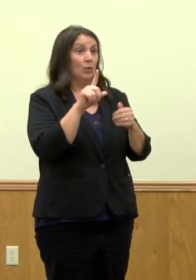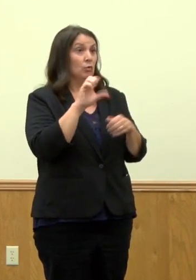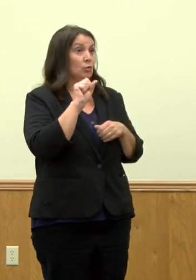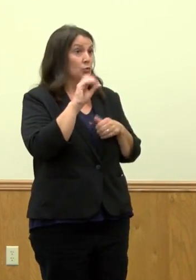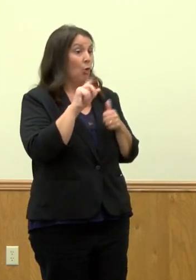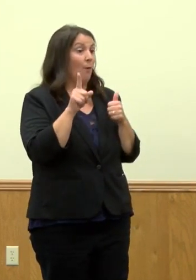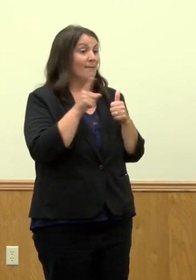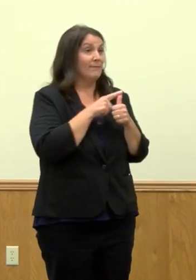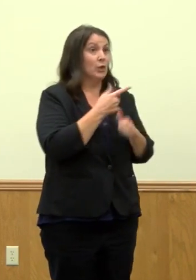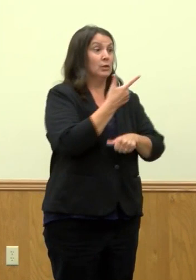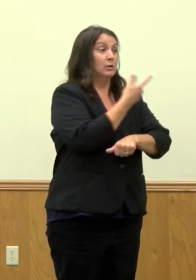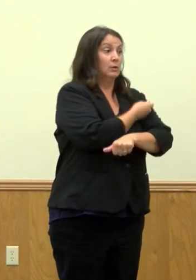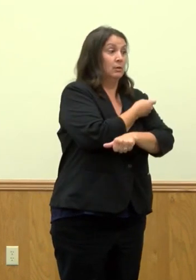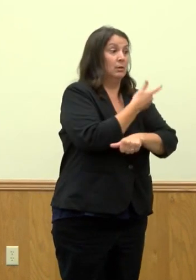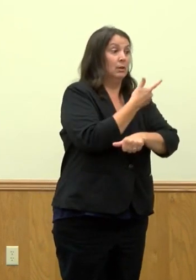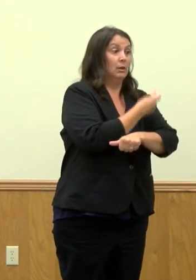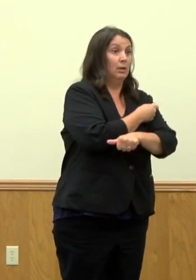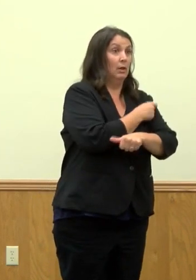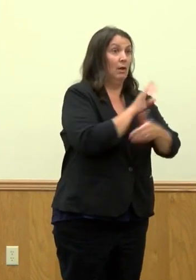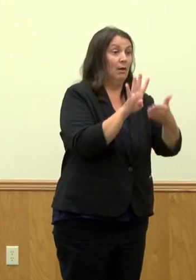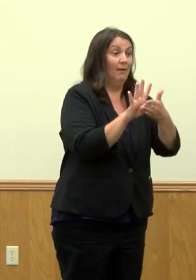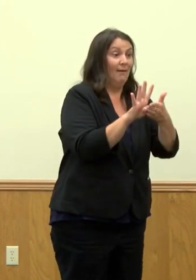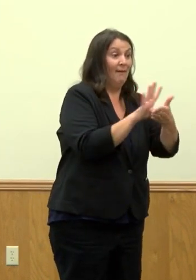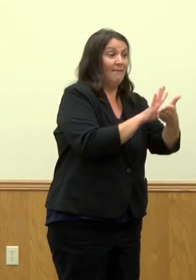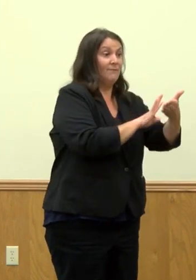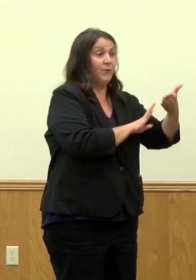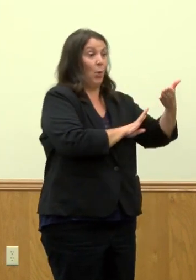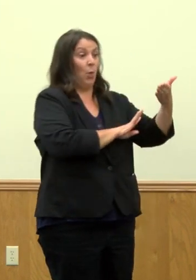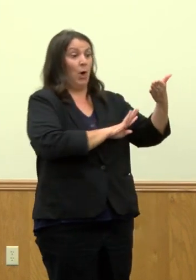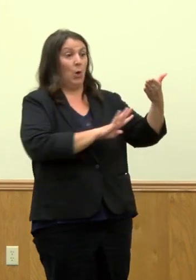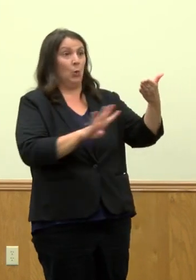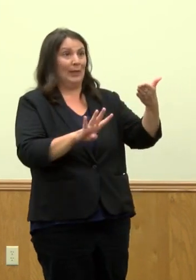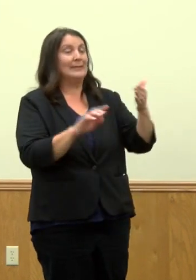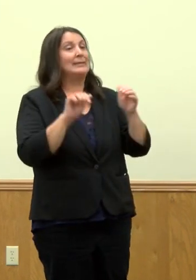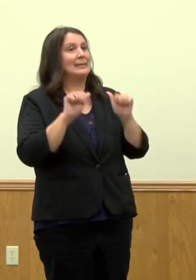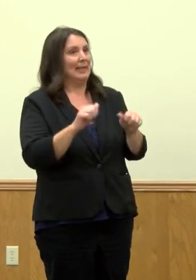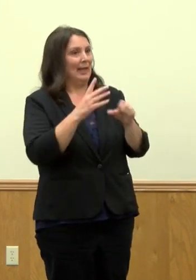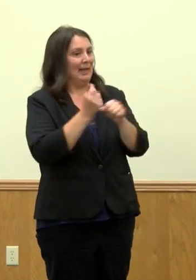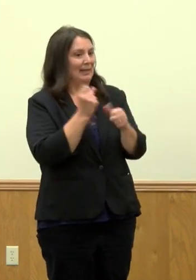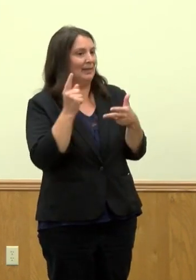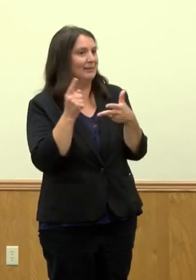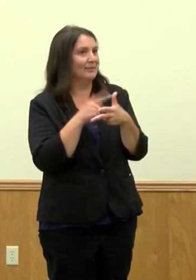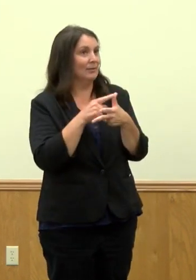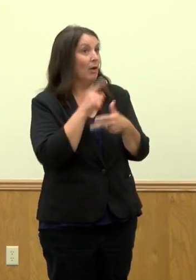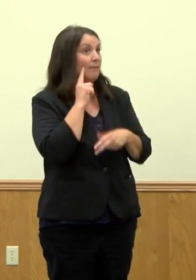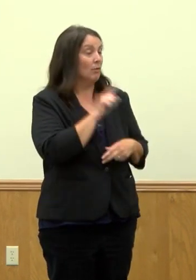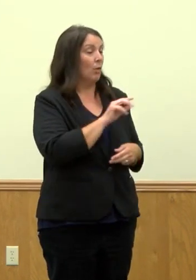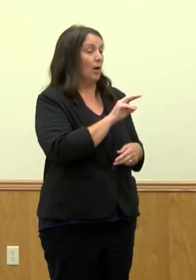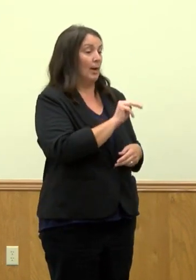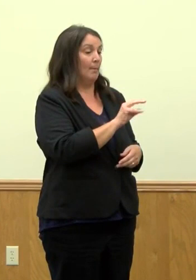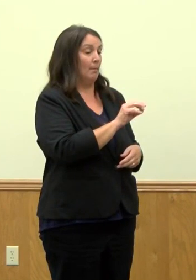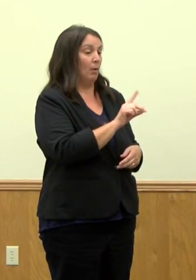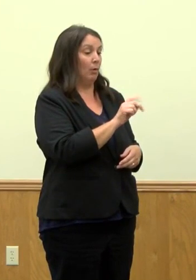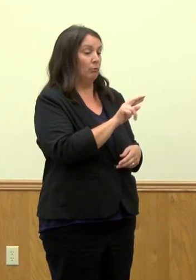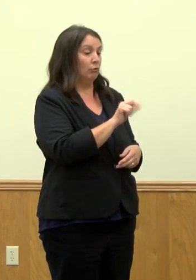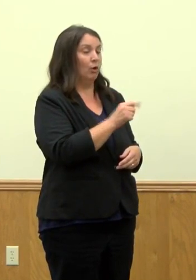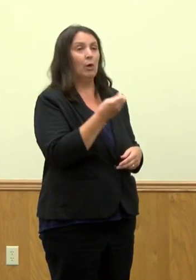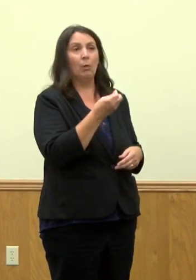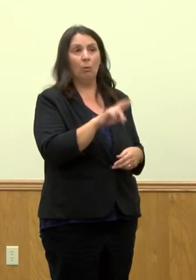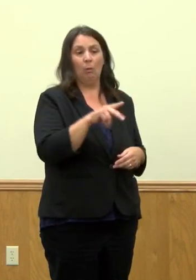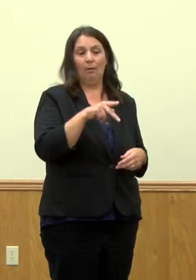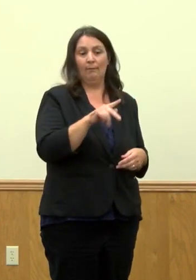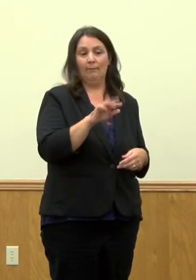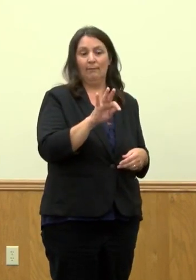two-dose vaccines for either the Moderna or the Pfizer. Now, the other thought